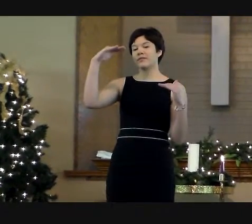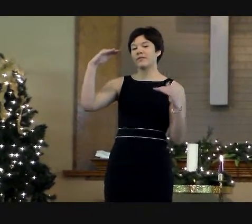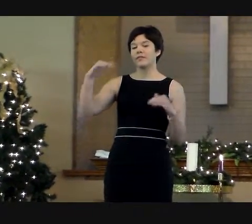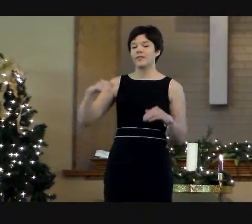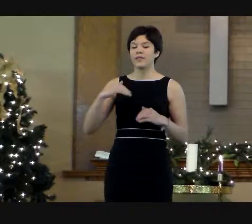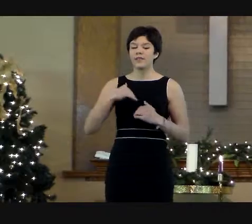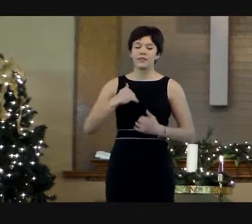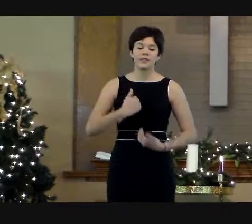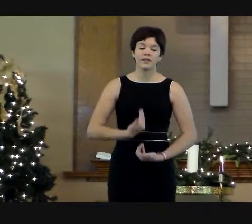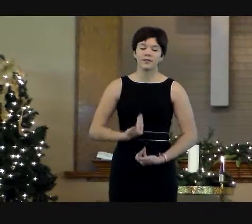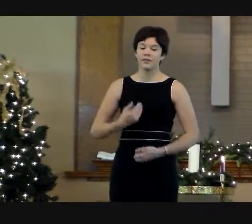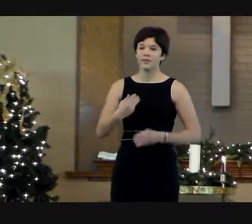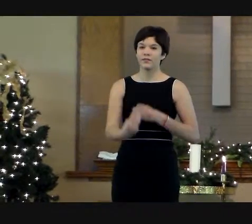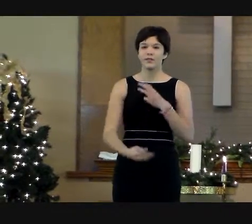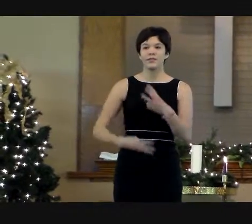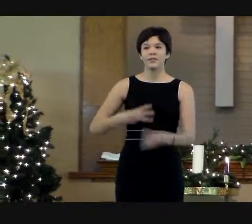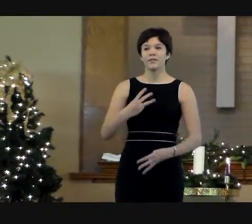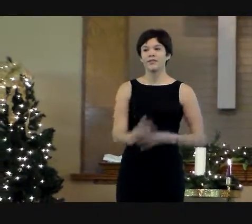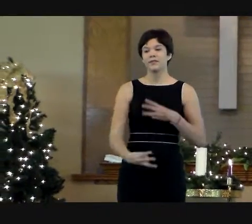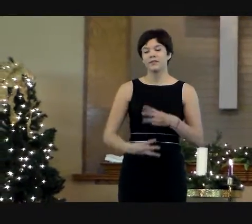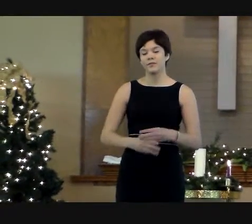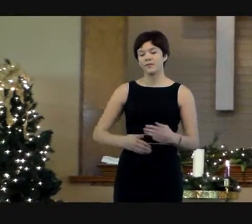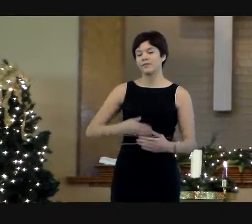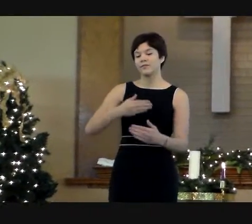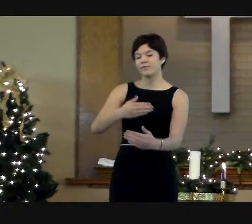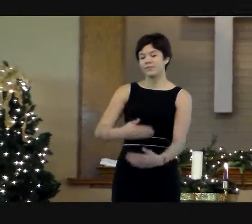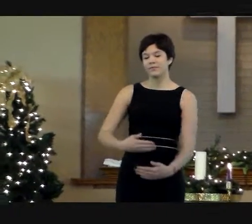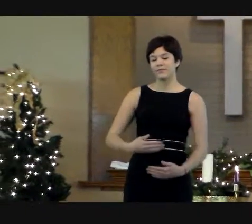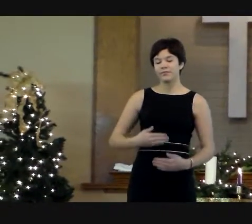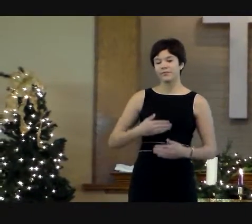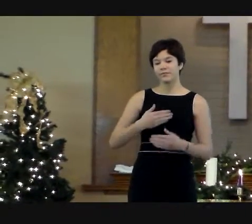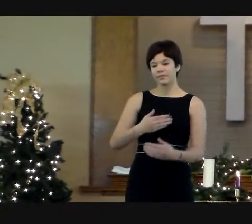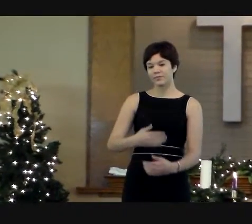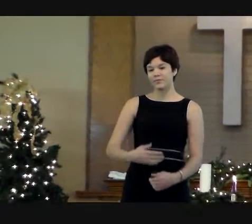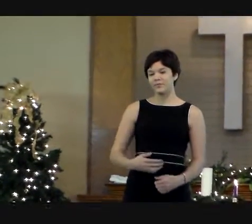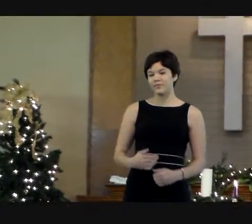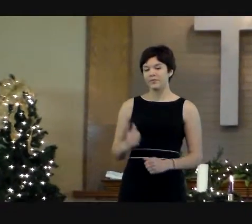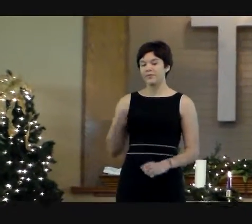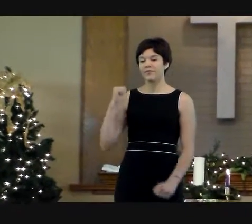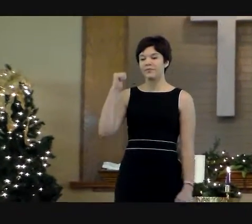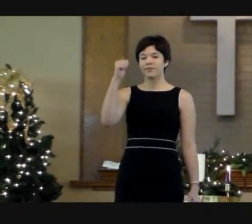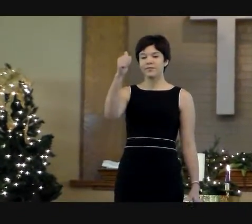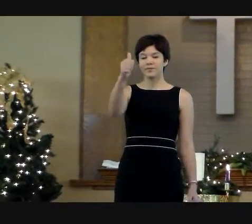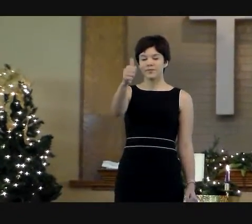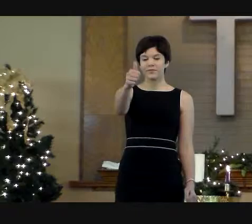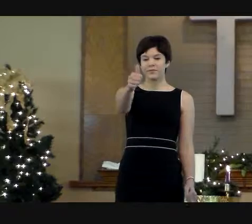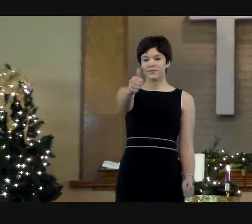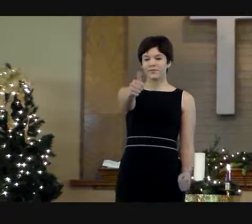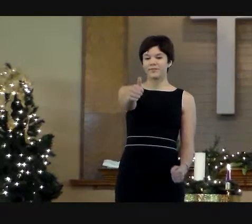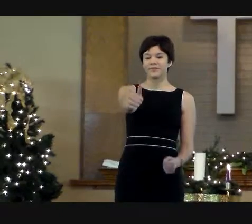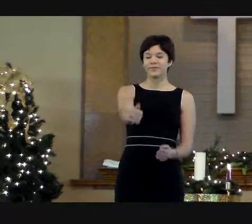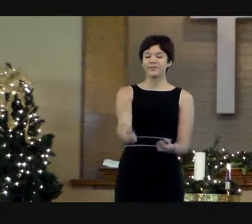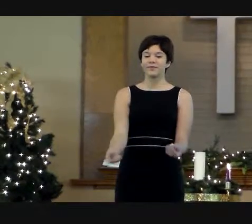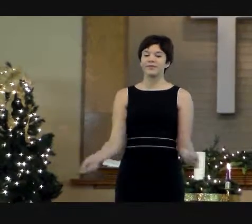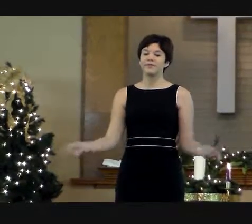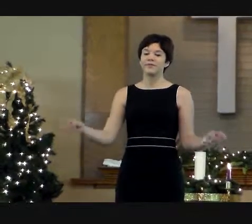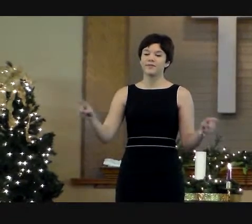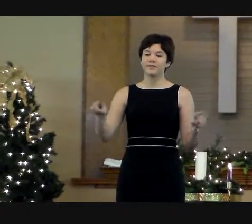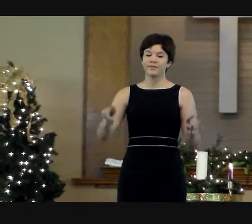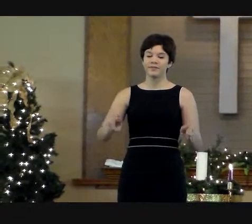The weary world rejoices for yonder praise,